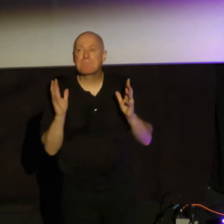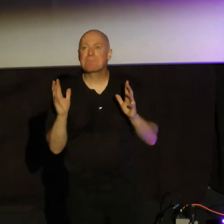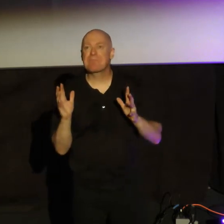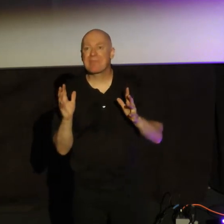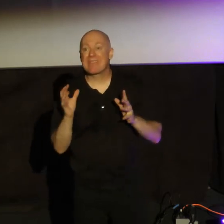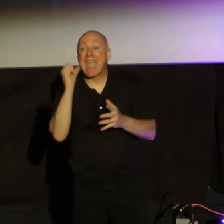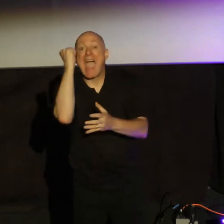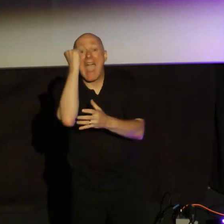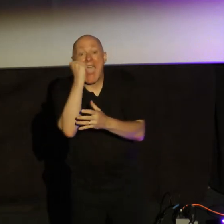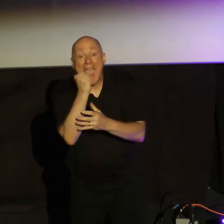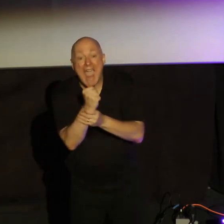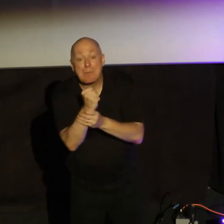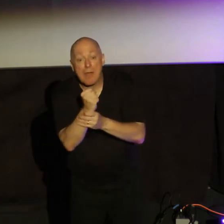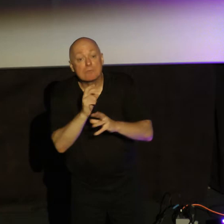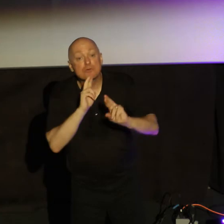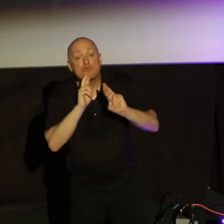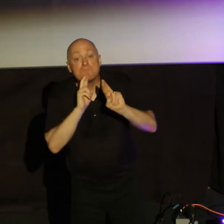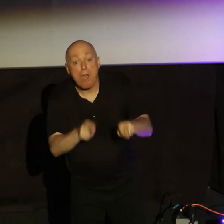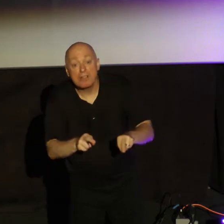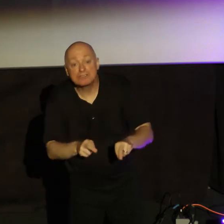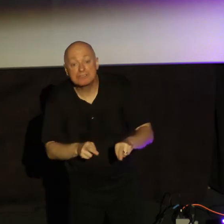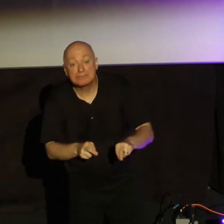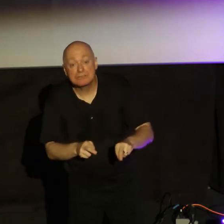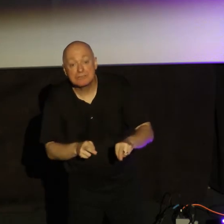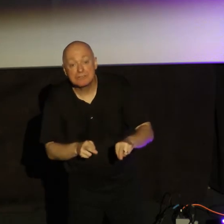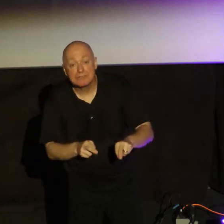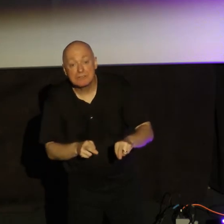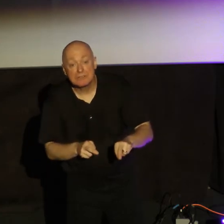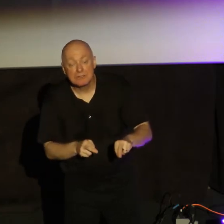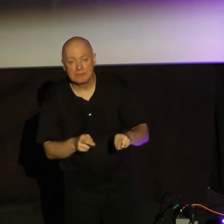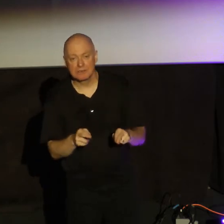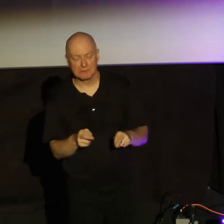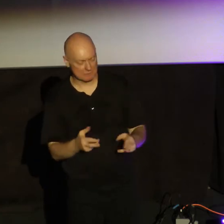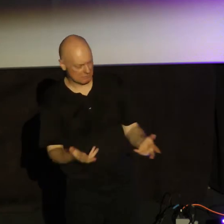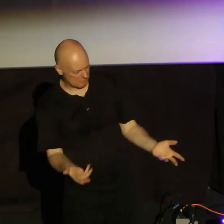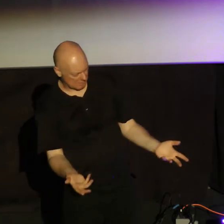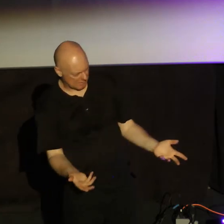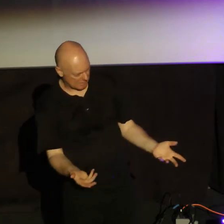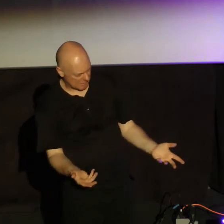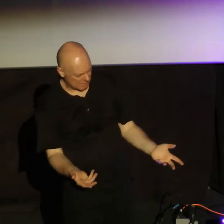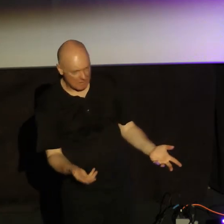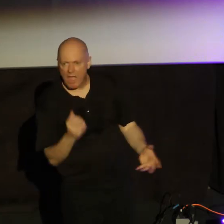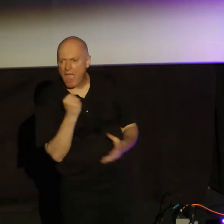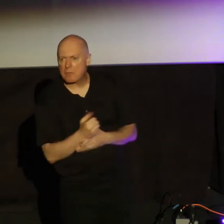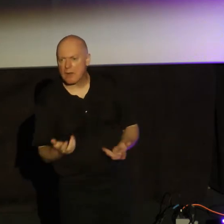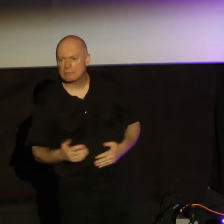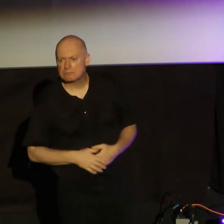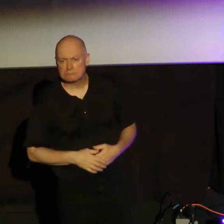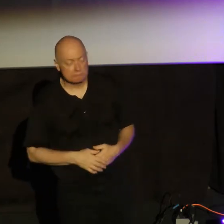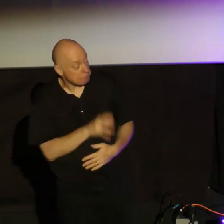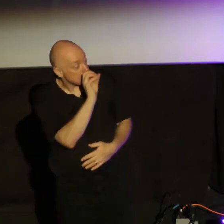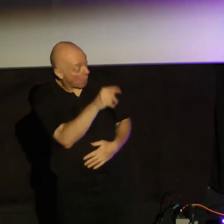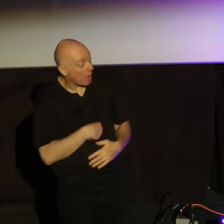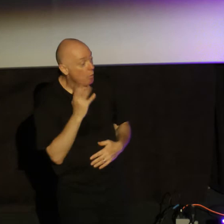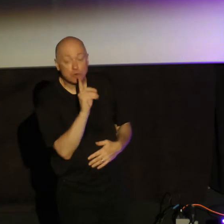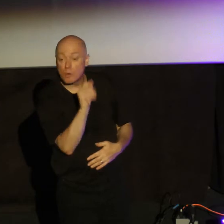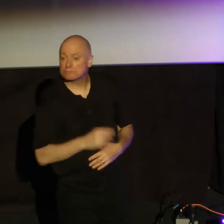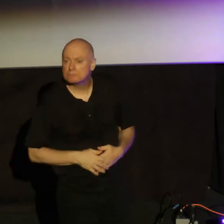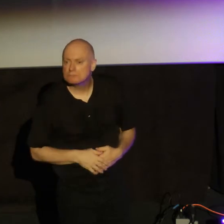Abraham's response was probably number two on that list of confusing things. Abraham says he's going to go through with it. Abraham, in